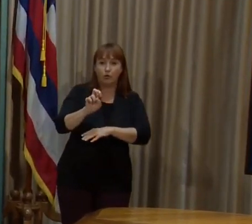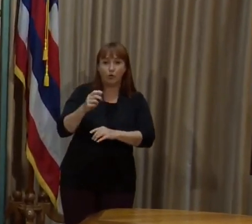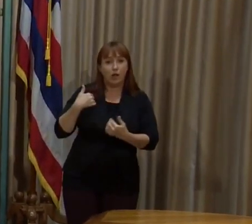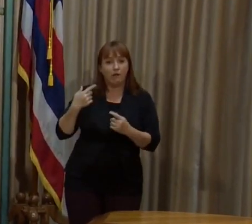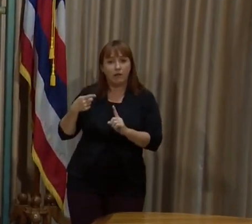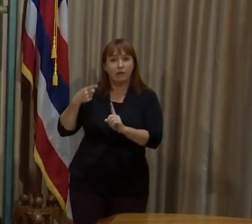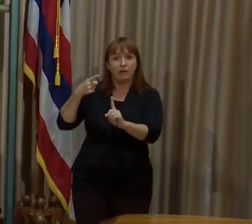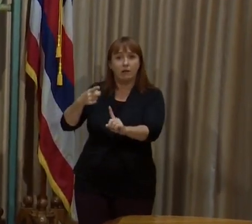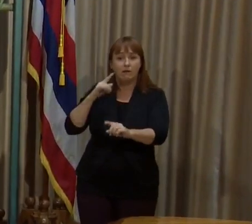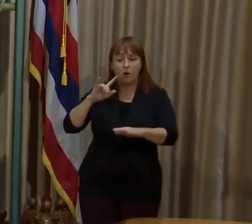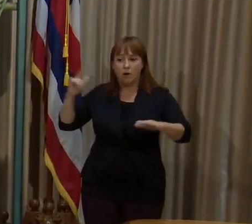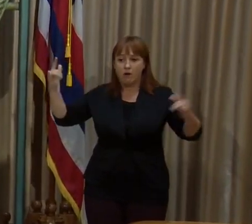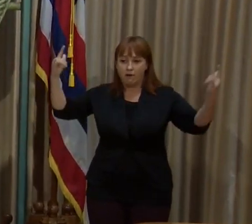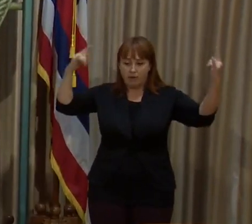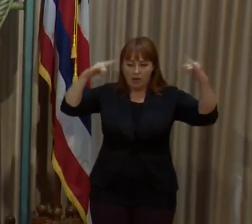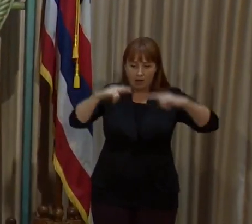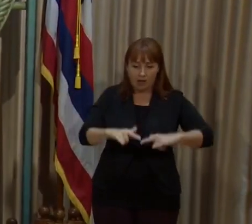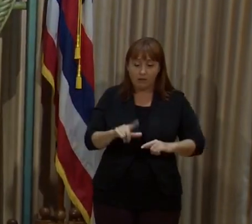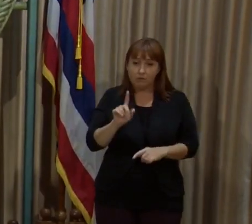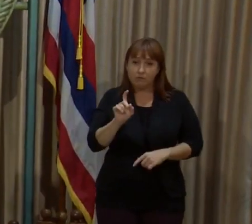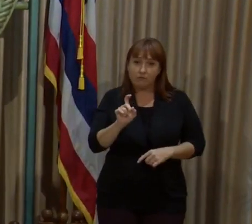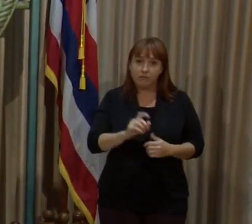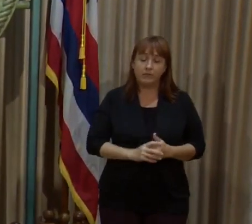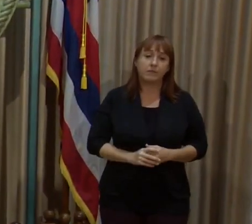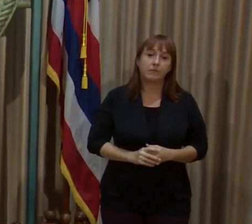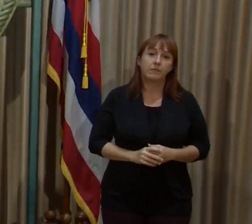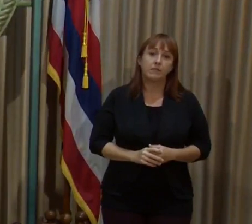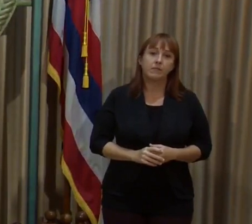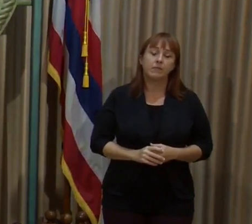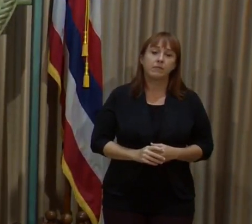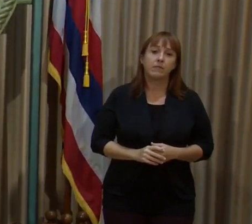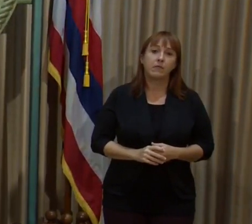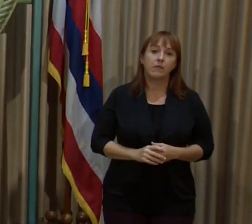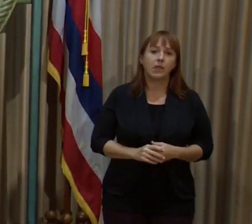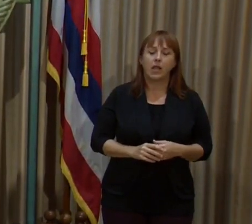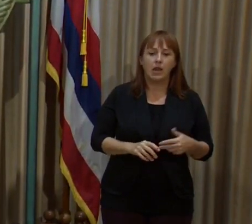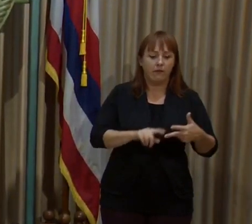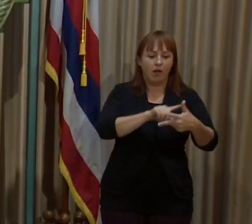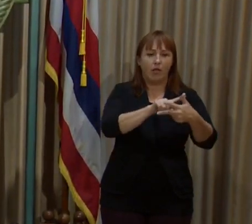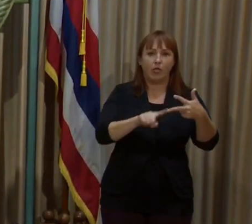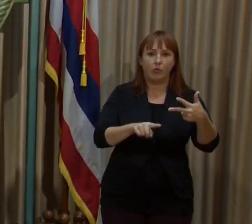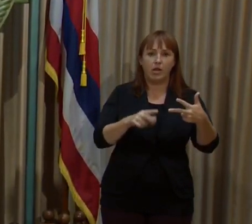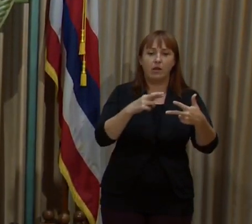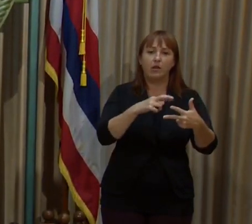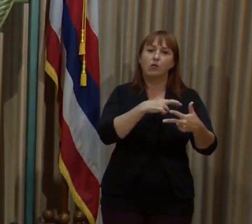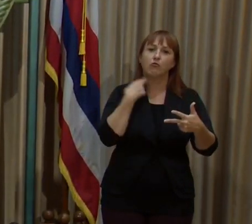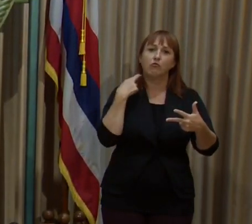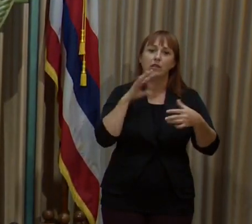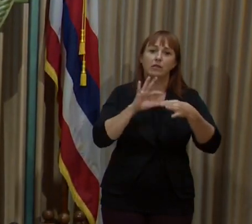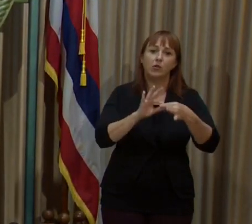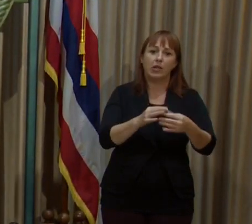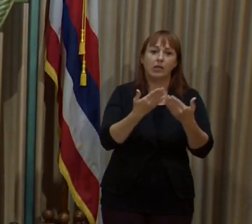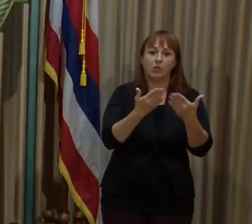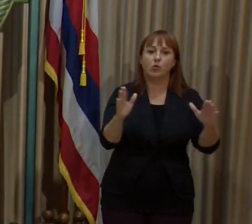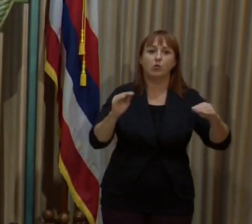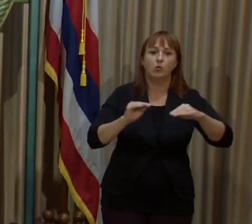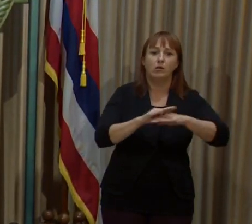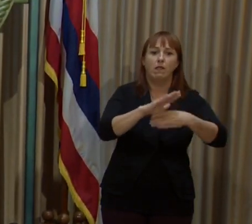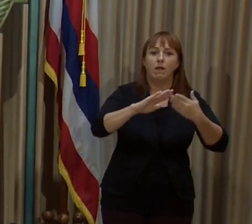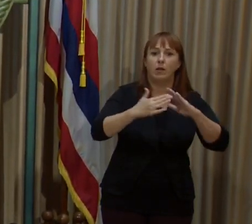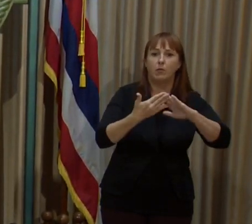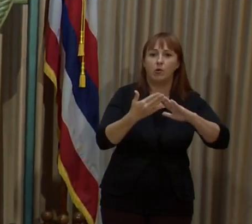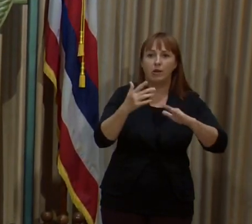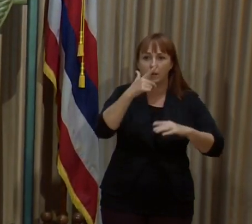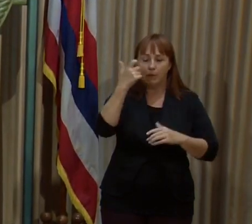date for Trans-Pacific Travel? And given that, what are the true public health risks of vaccination exemptions or pre